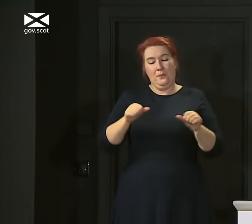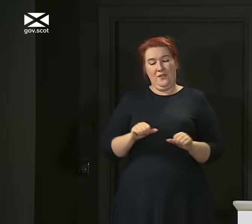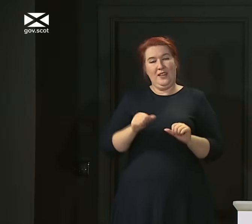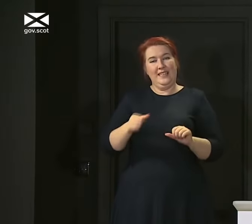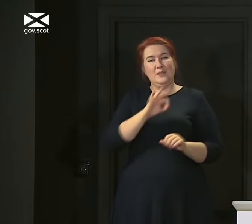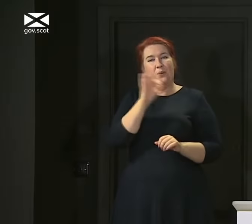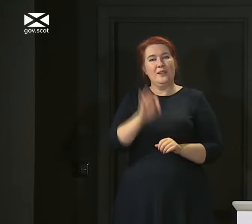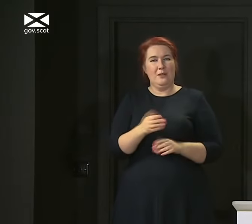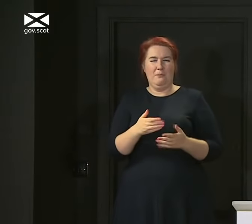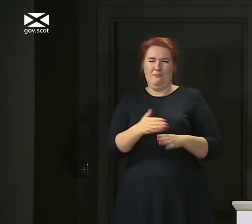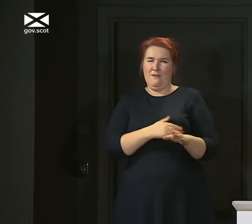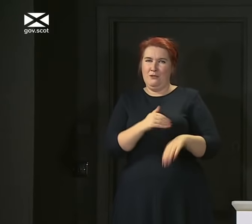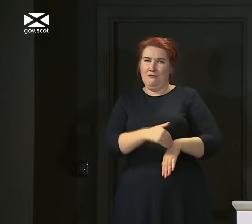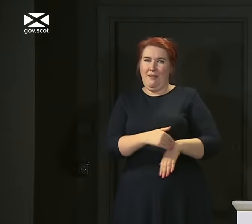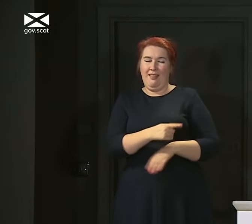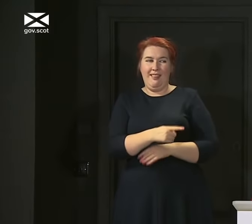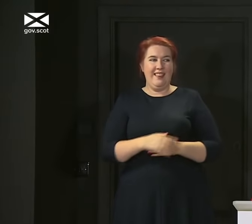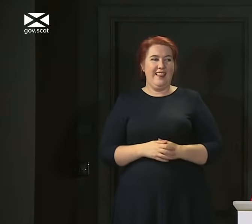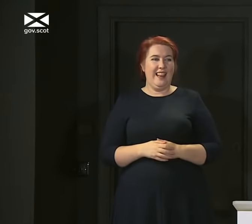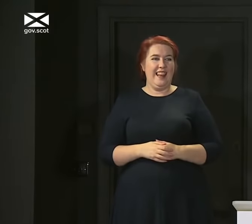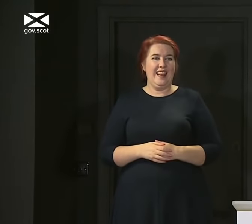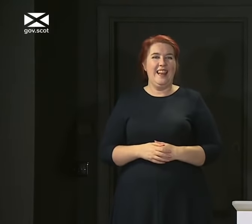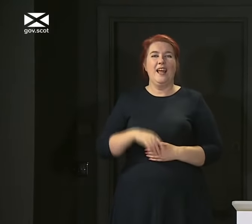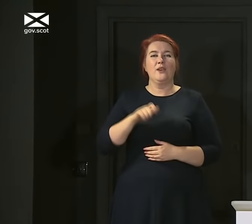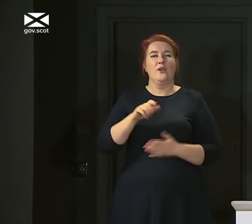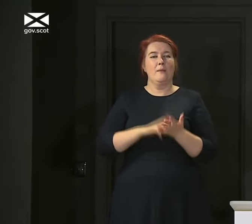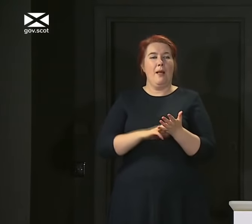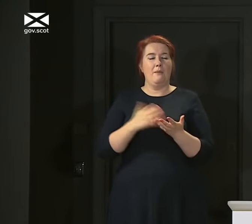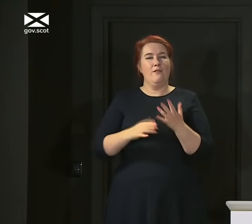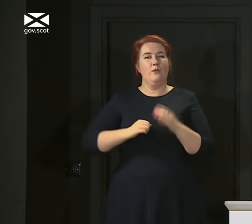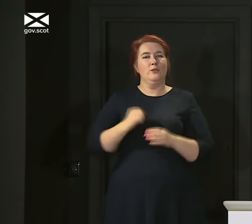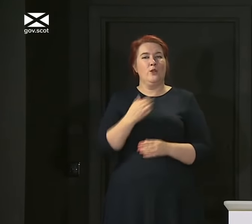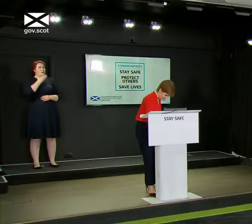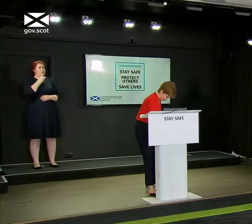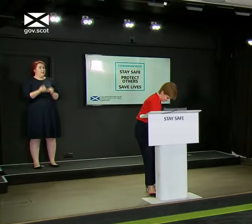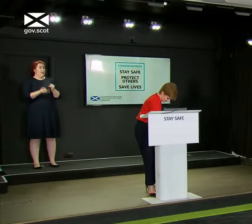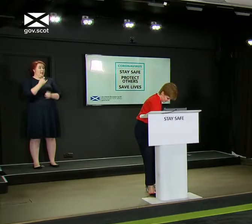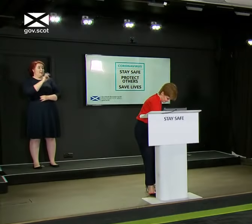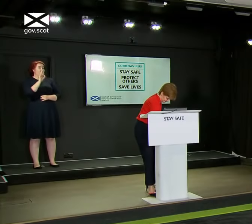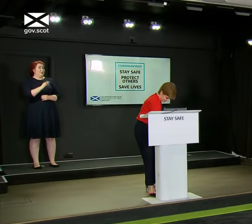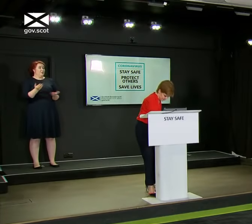the next question now before I get into trouble. Connor Marlborough from The Scotsman is the last question today.